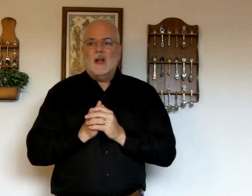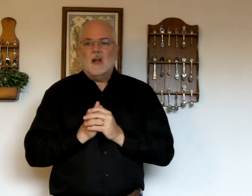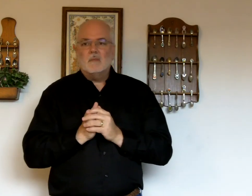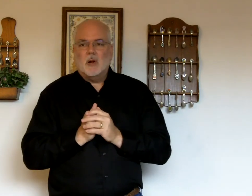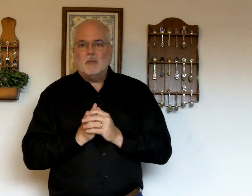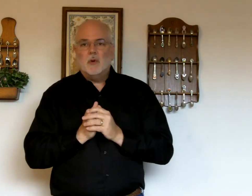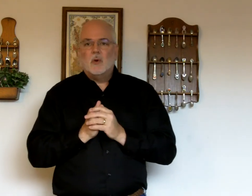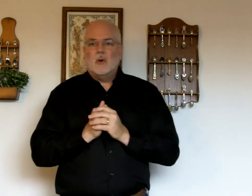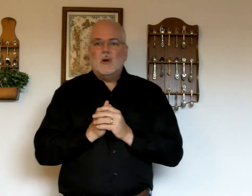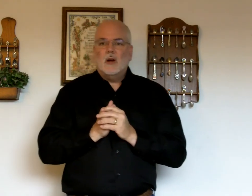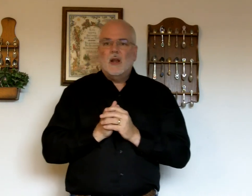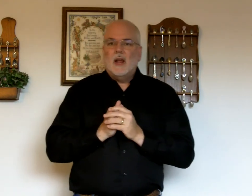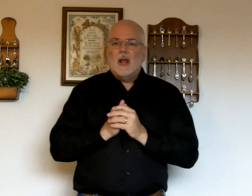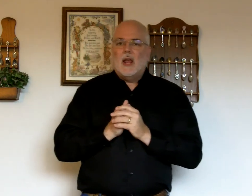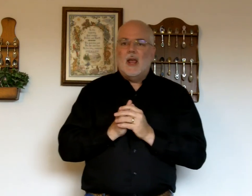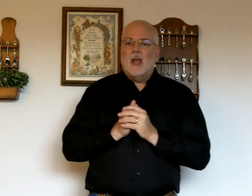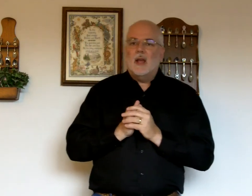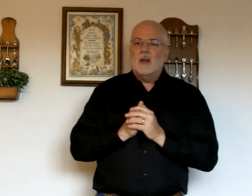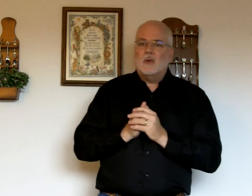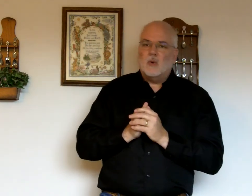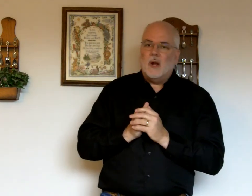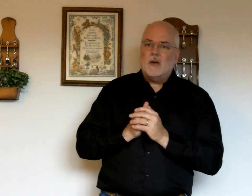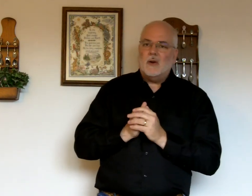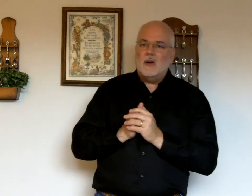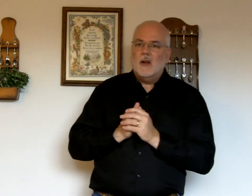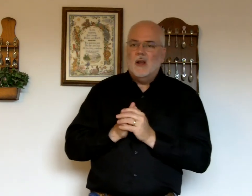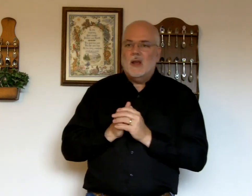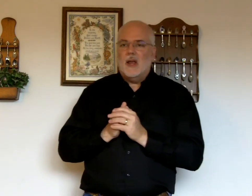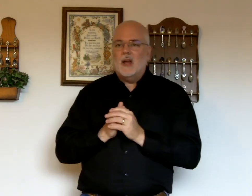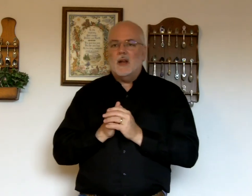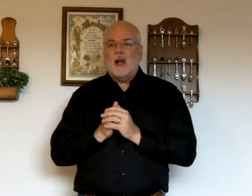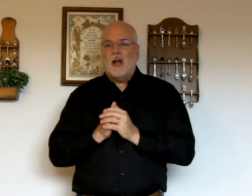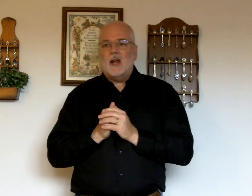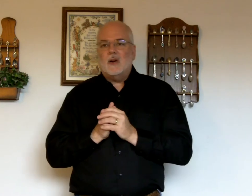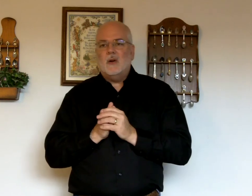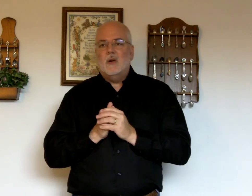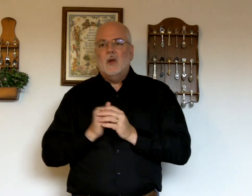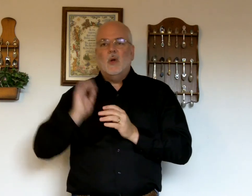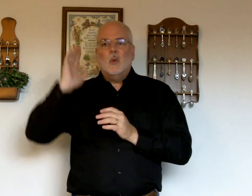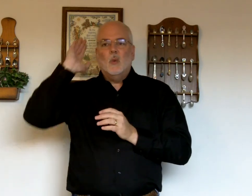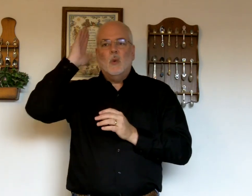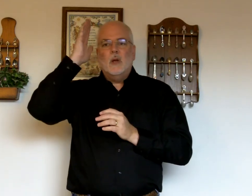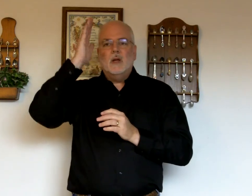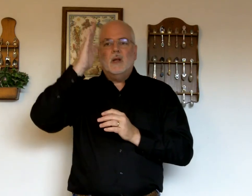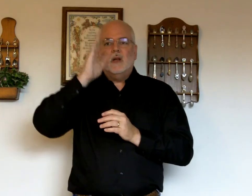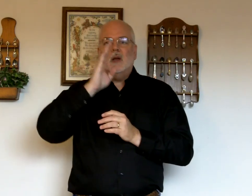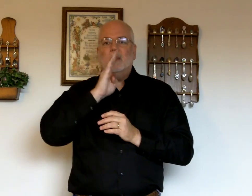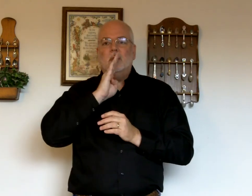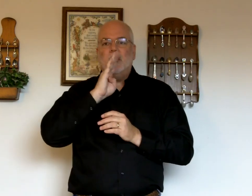But pure. And greater. And higher. Will. Be.